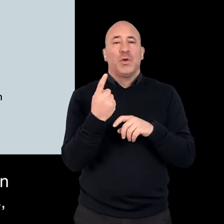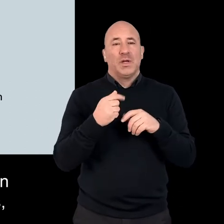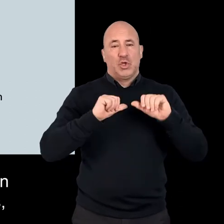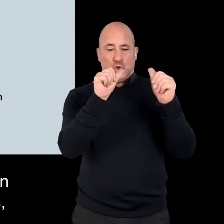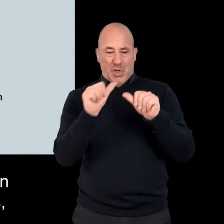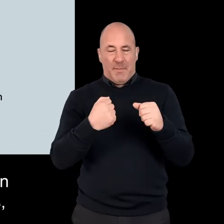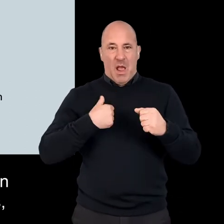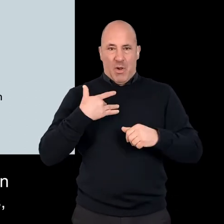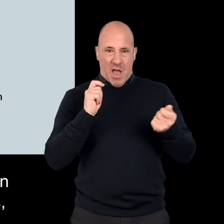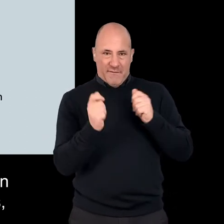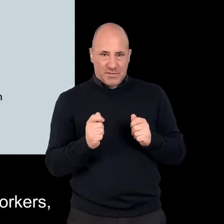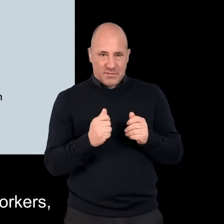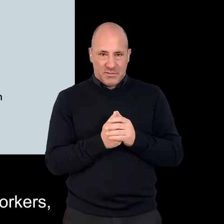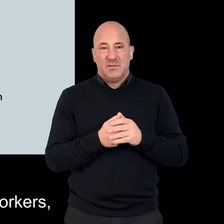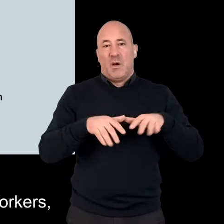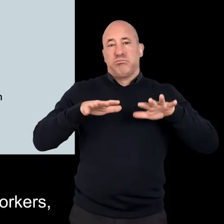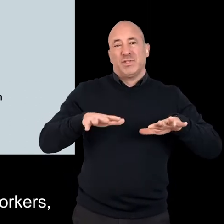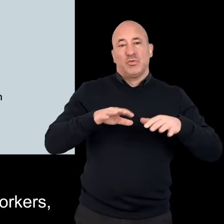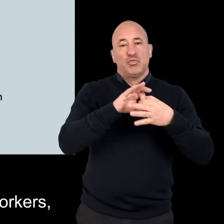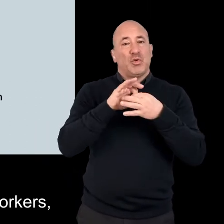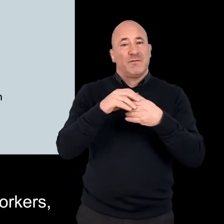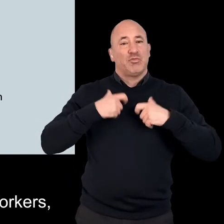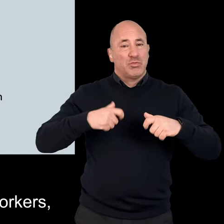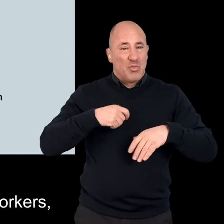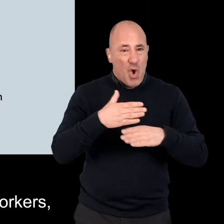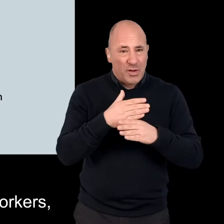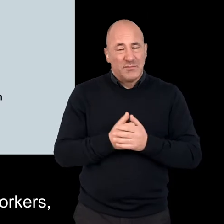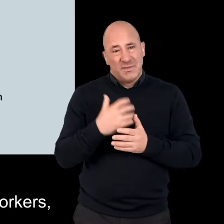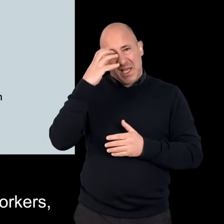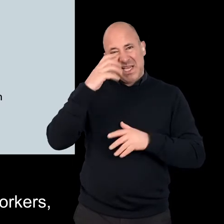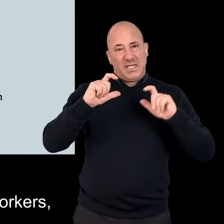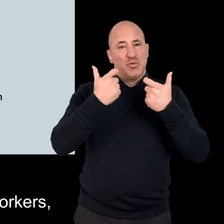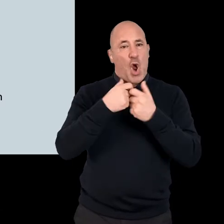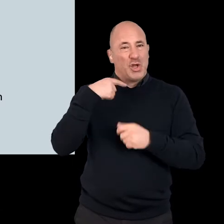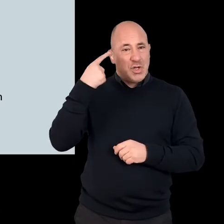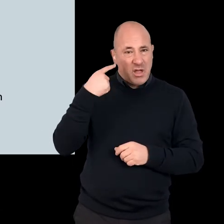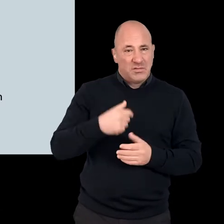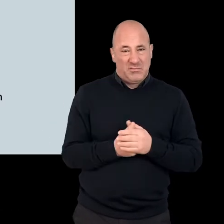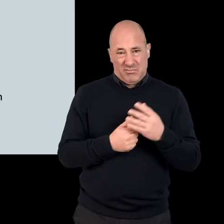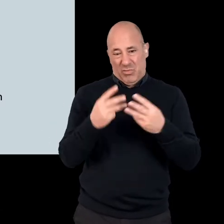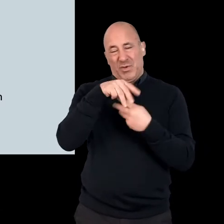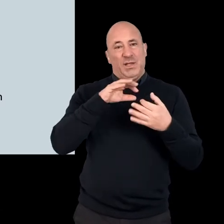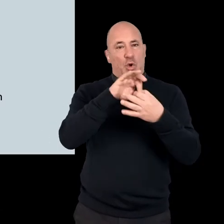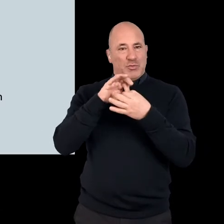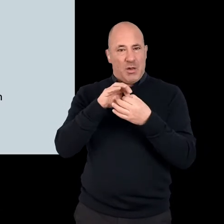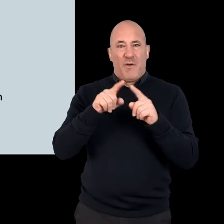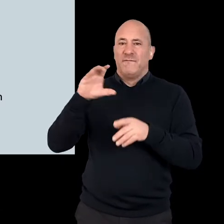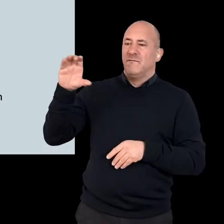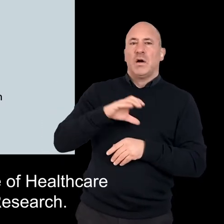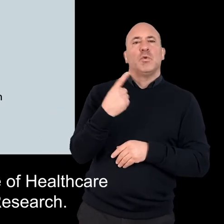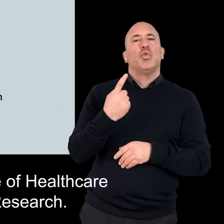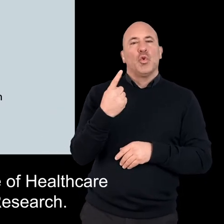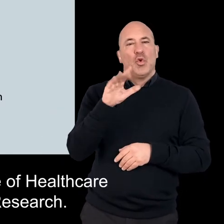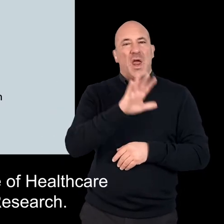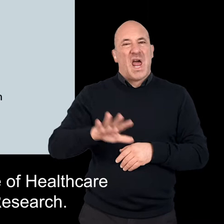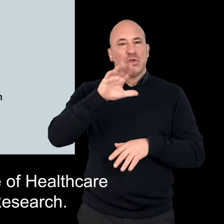between Shaping Our Lives, the British Association of Social Workers, King's College London, and it